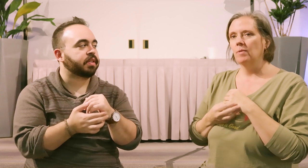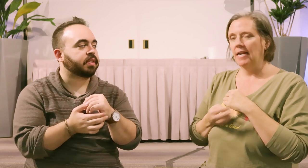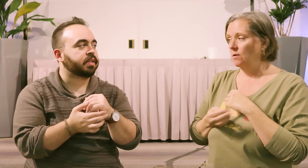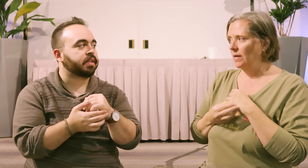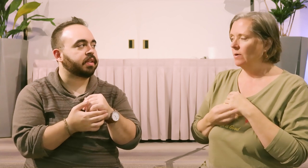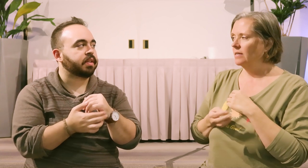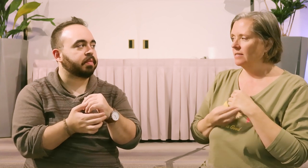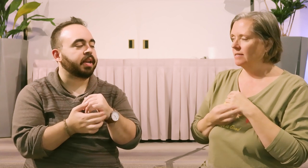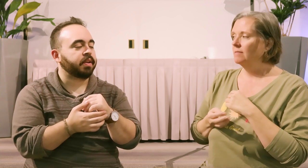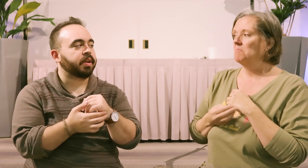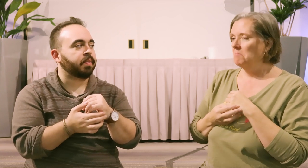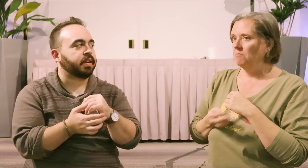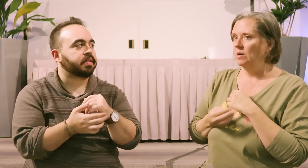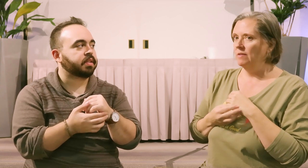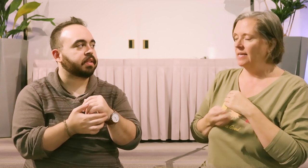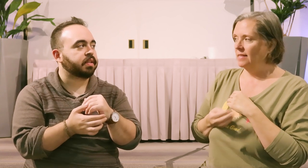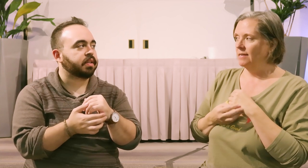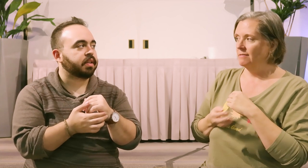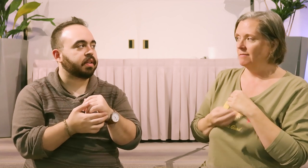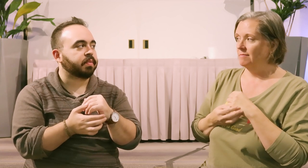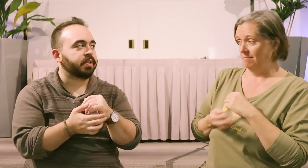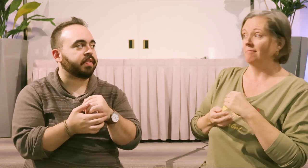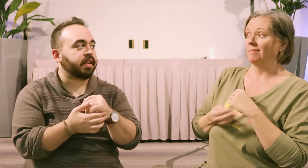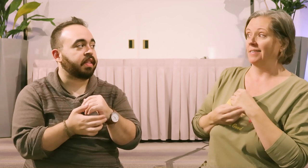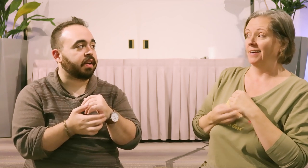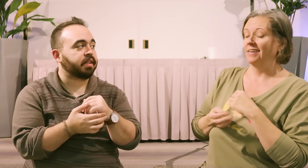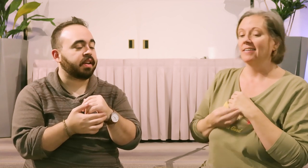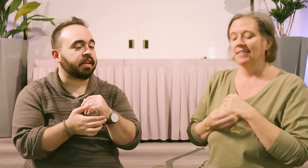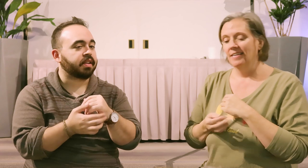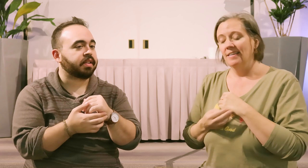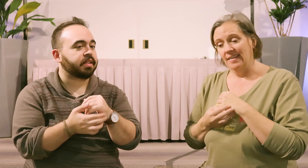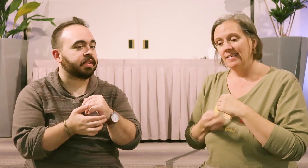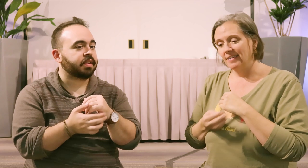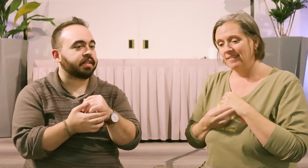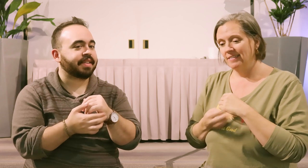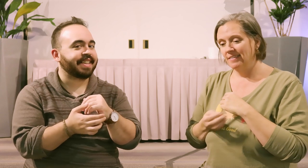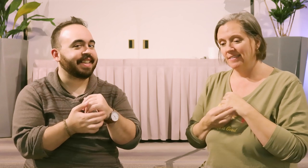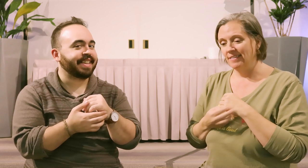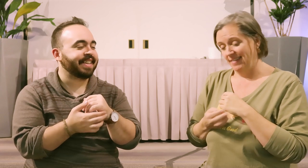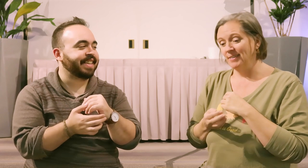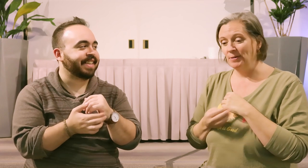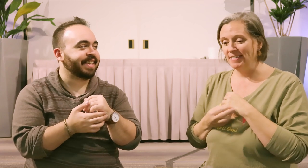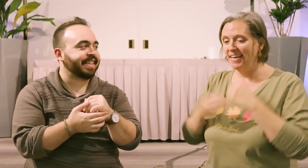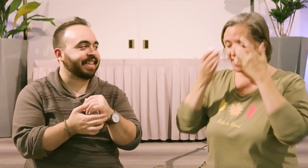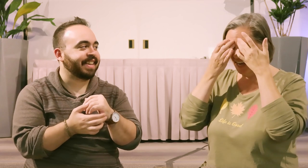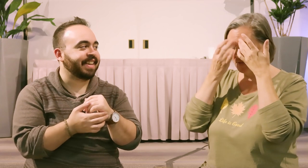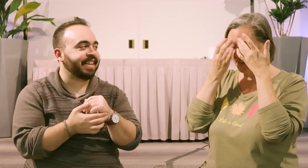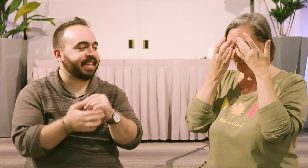But I know what I want. But I know what I want. I wonder if I can get there. I wonder if I can get there. Yeah. Yeah. Cool. Yeah. Okay. Eyebrows.